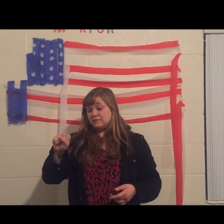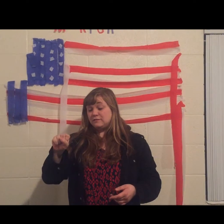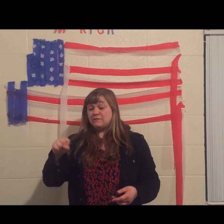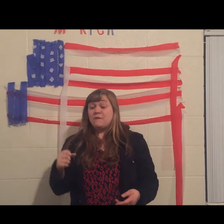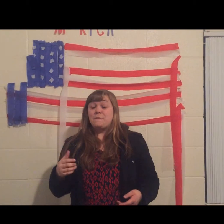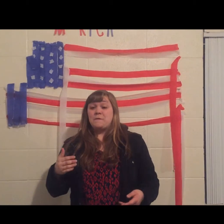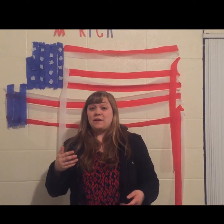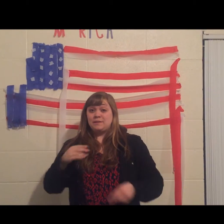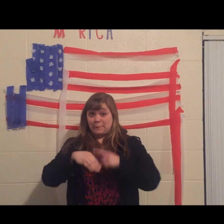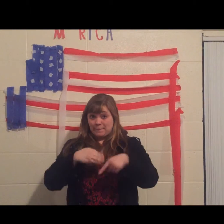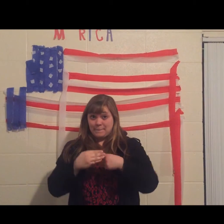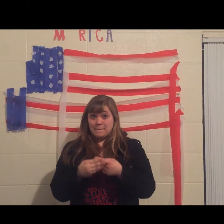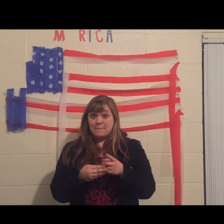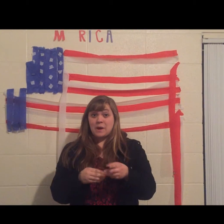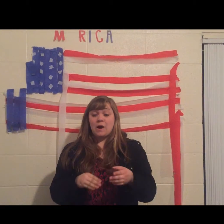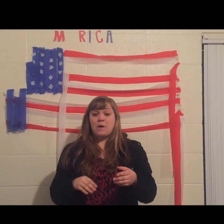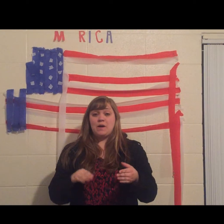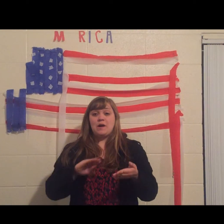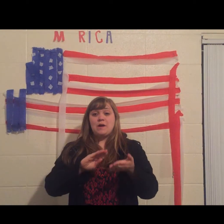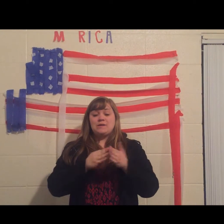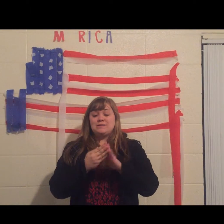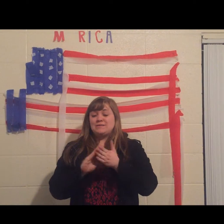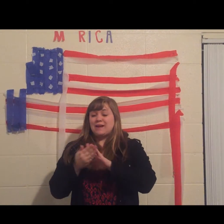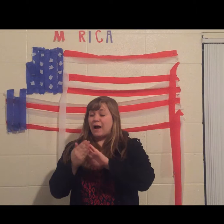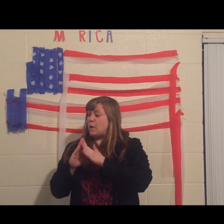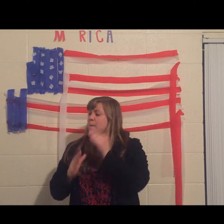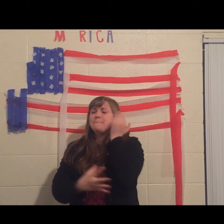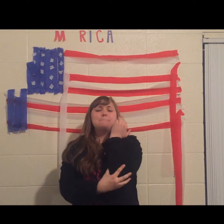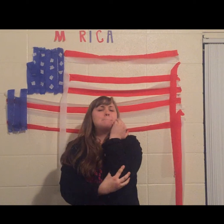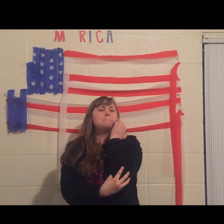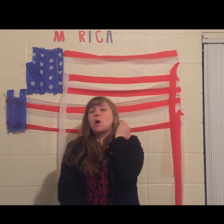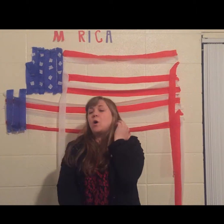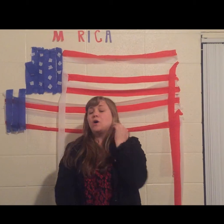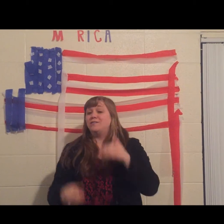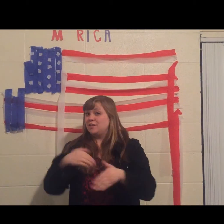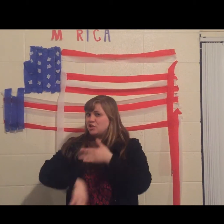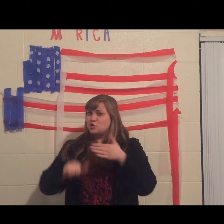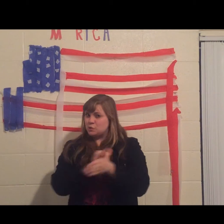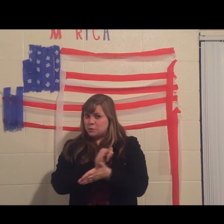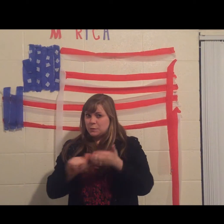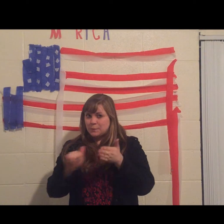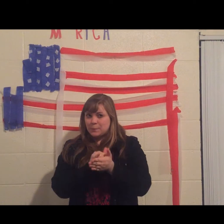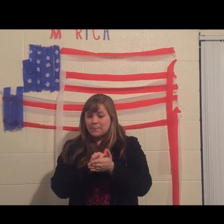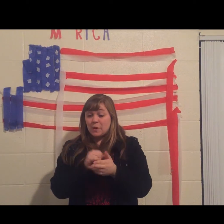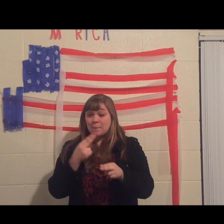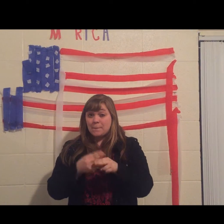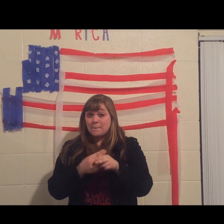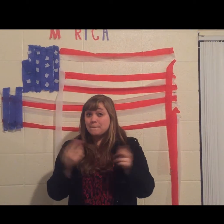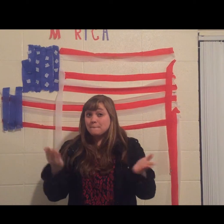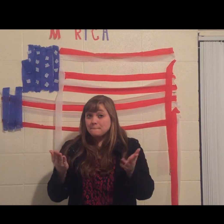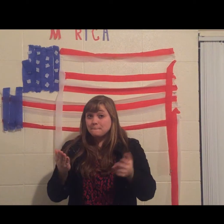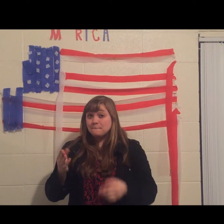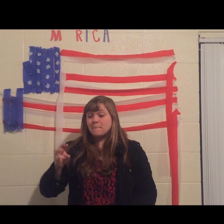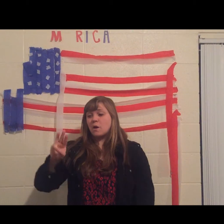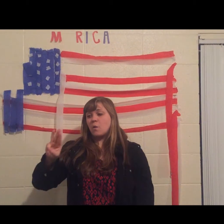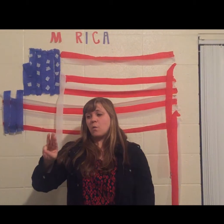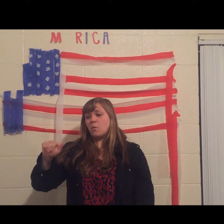of dawn Sing while I wipe down the awning Hey y'all, good morning I scopped agua Parcha, china,